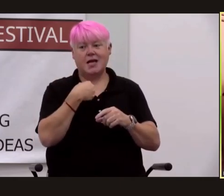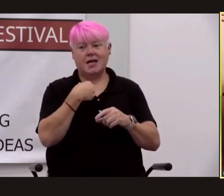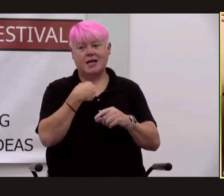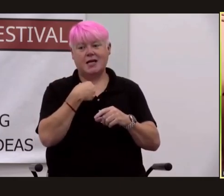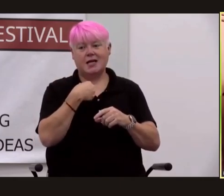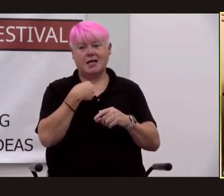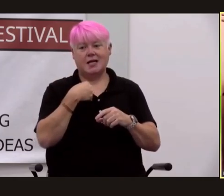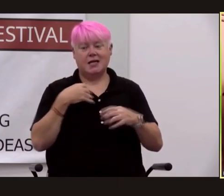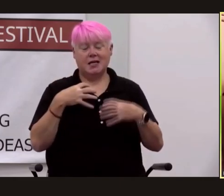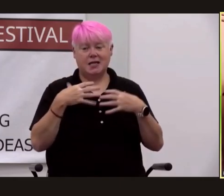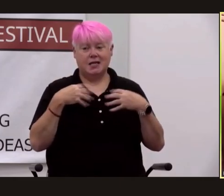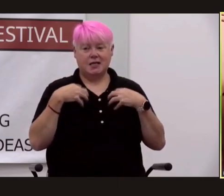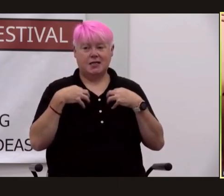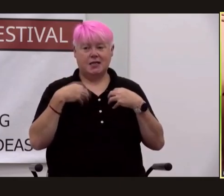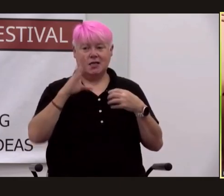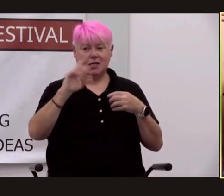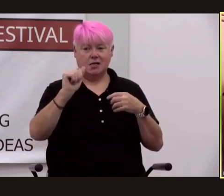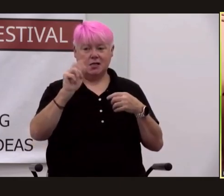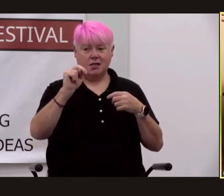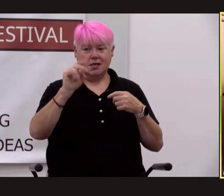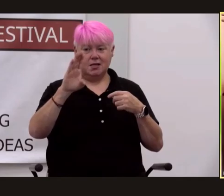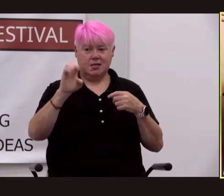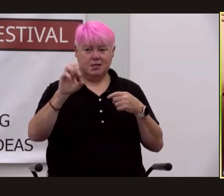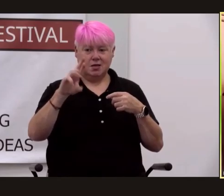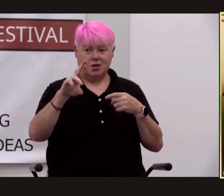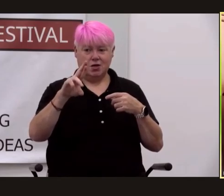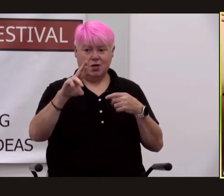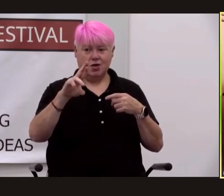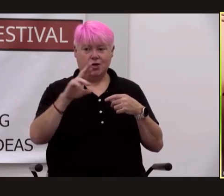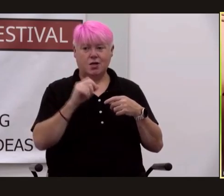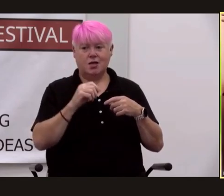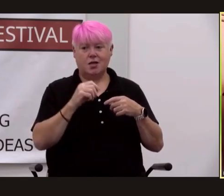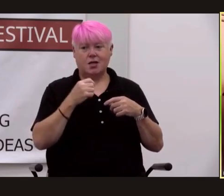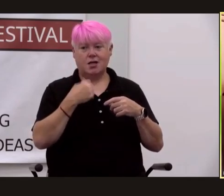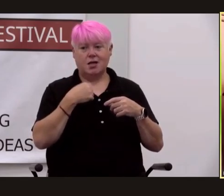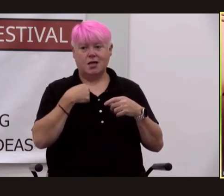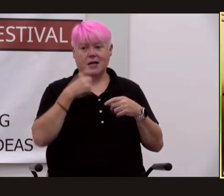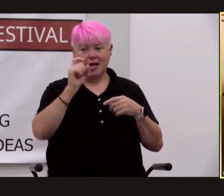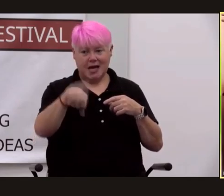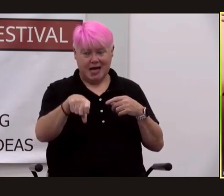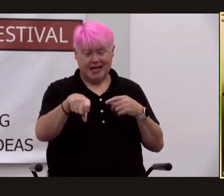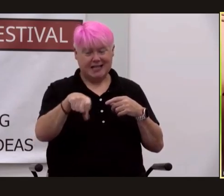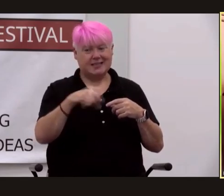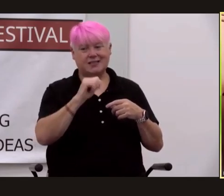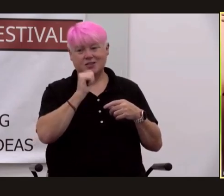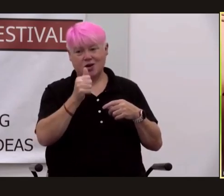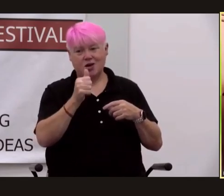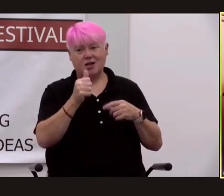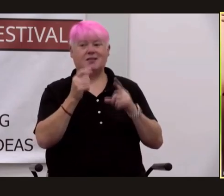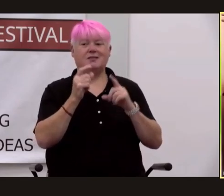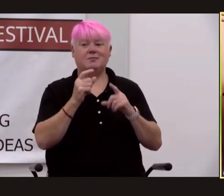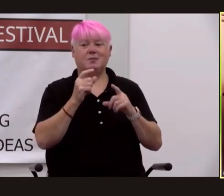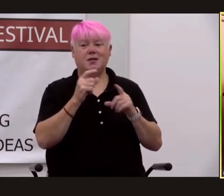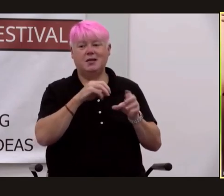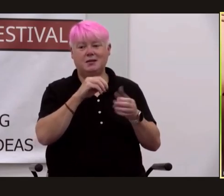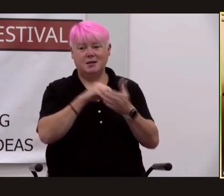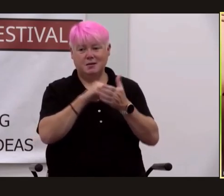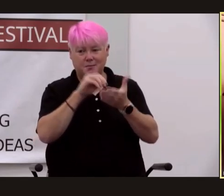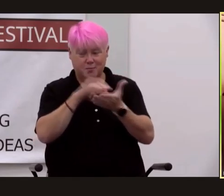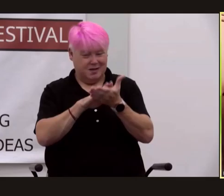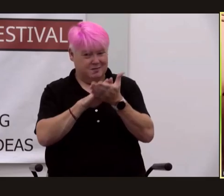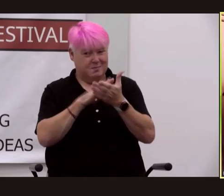cancer and i asked to be released from the deadline for my 23rd novel by my publisher at the time penguin